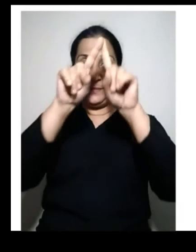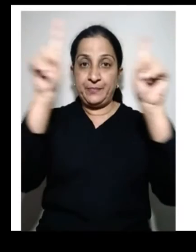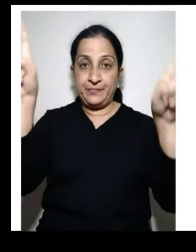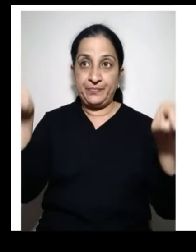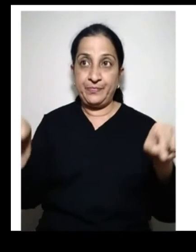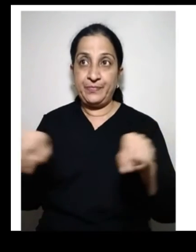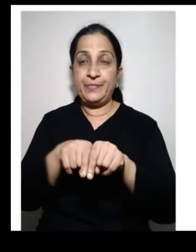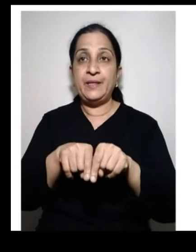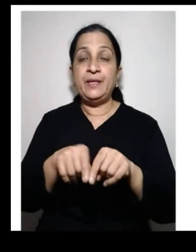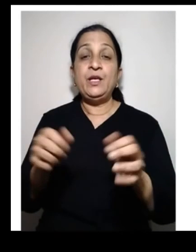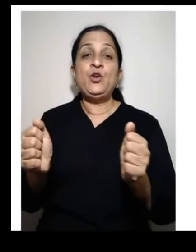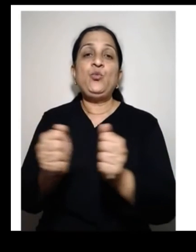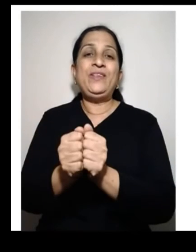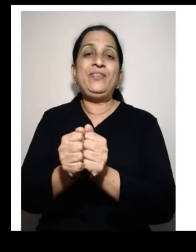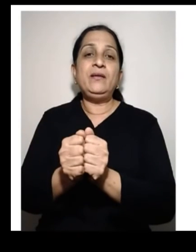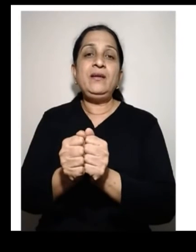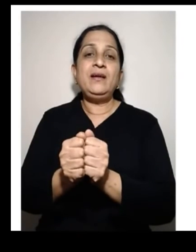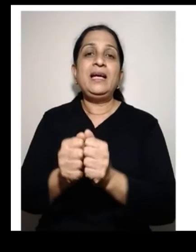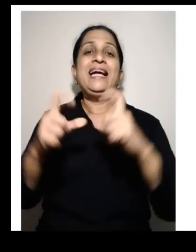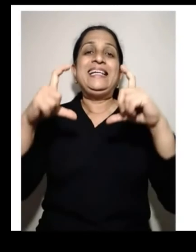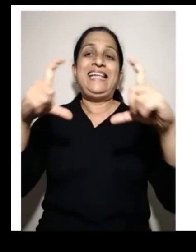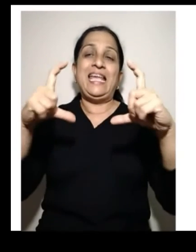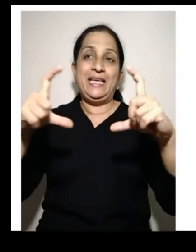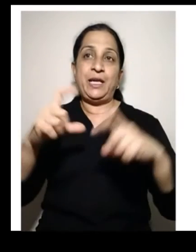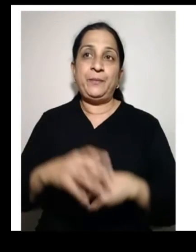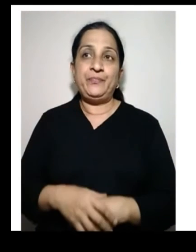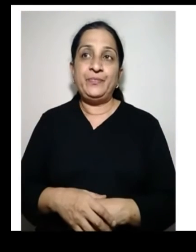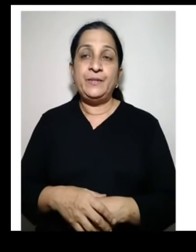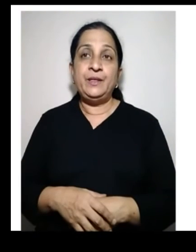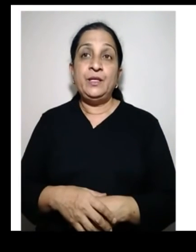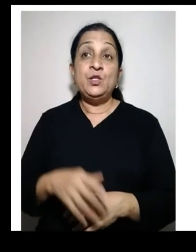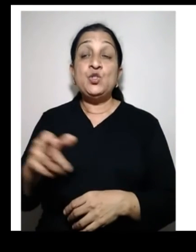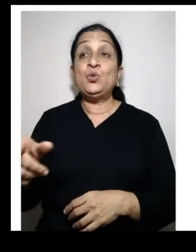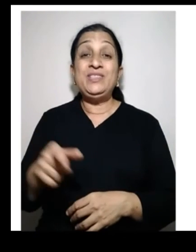with a diagram.